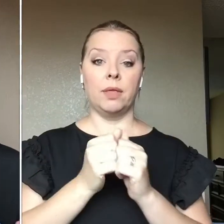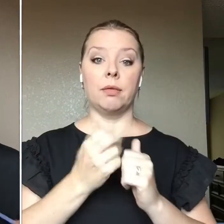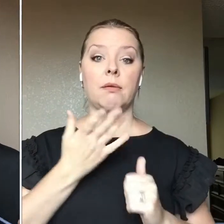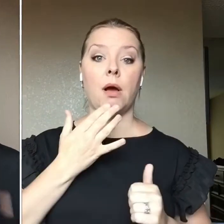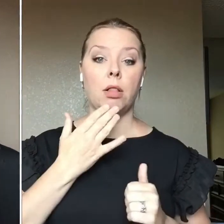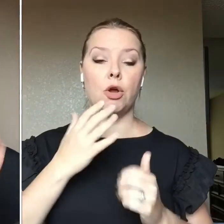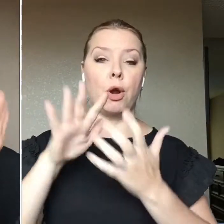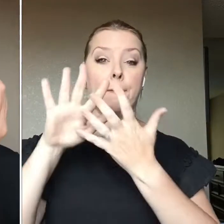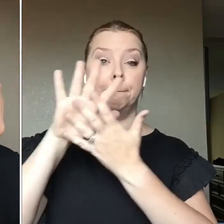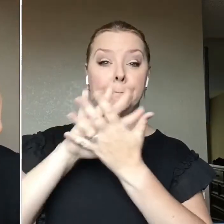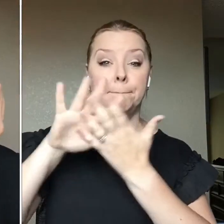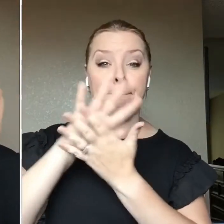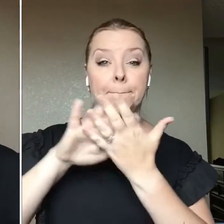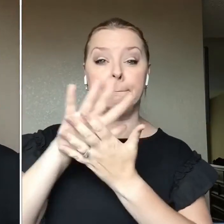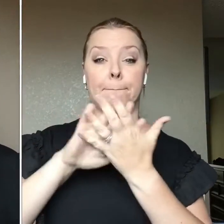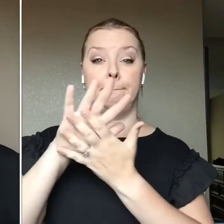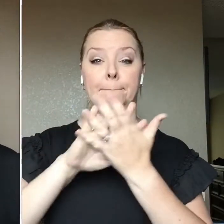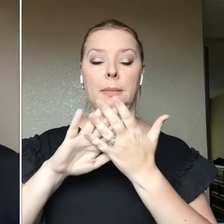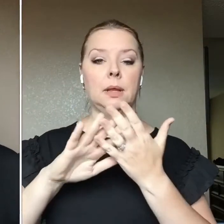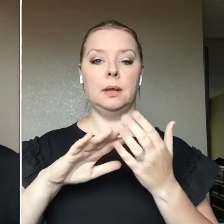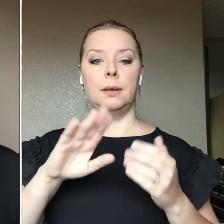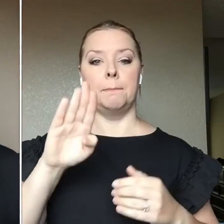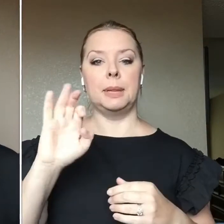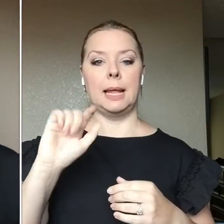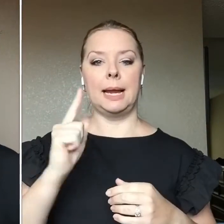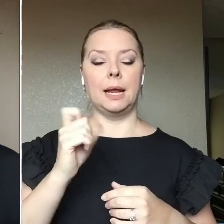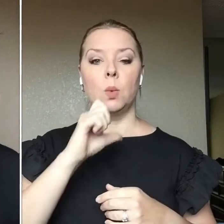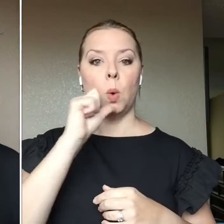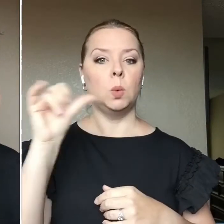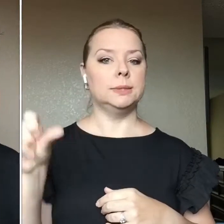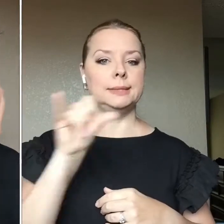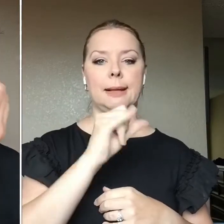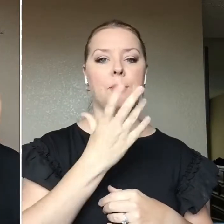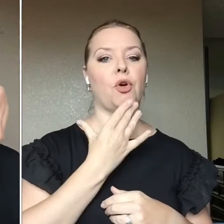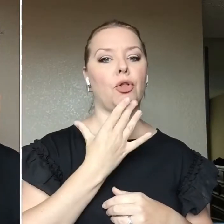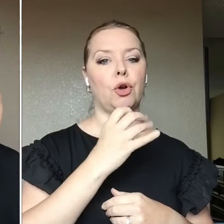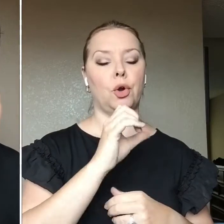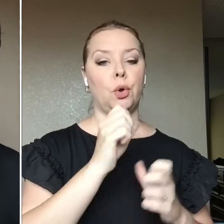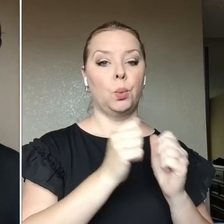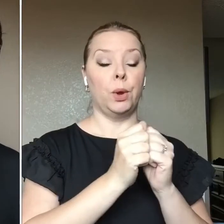Um, you're not going to get the same payoff that you would with a more professional shadow.